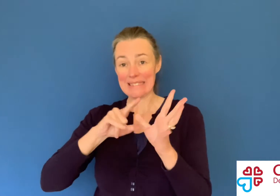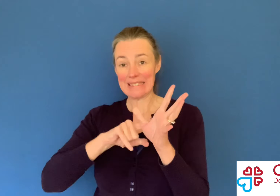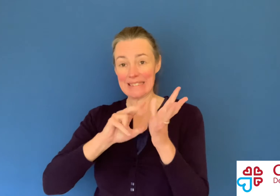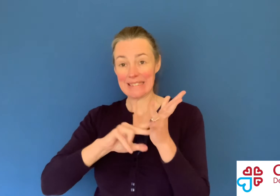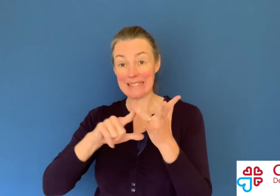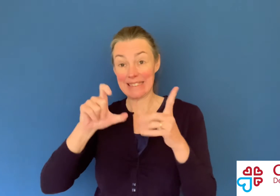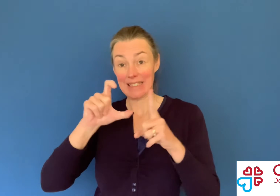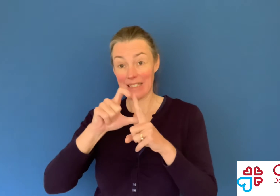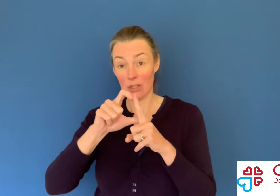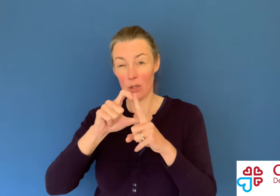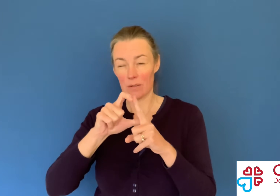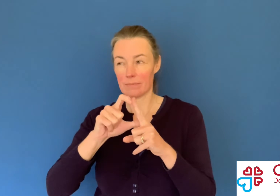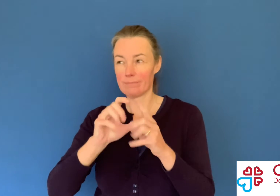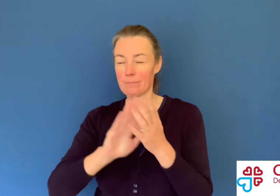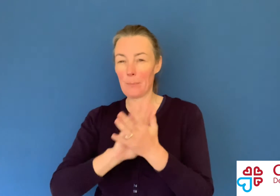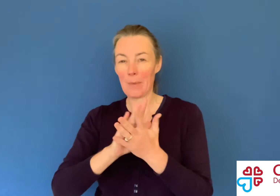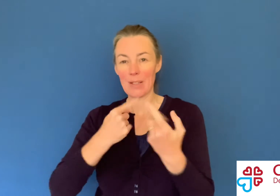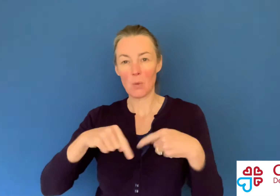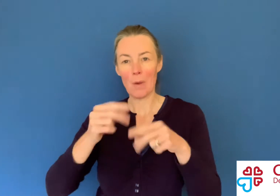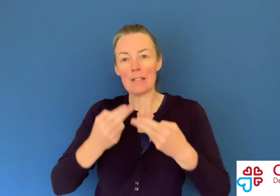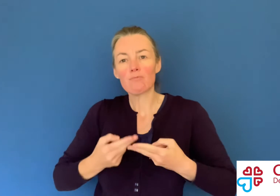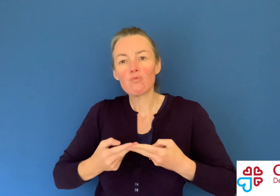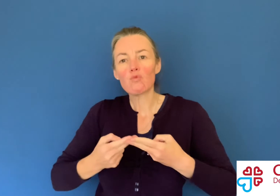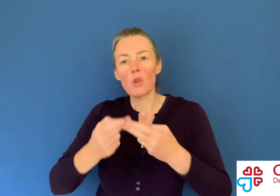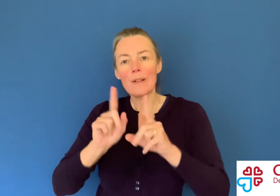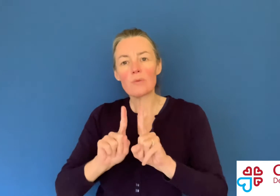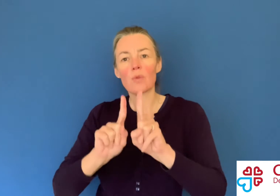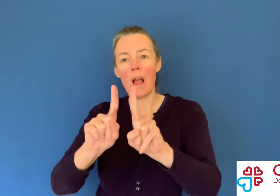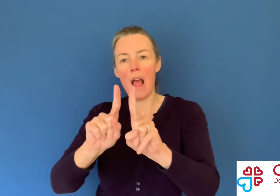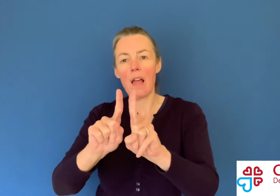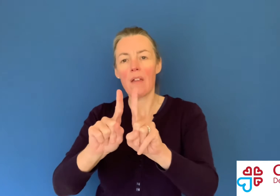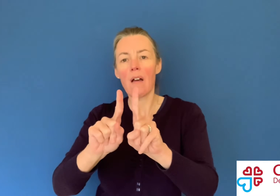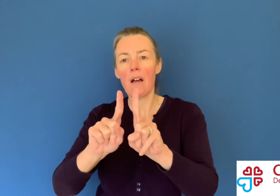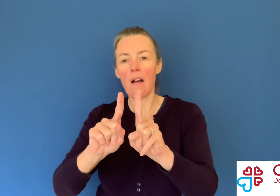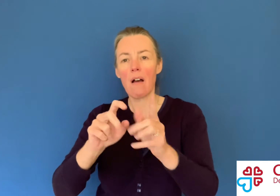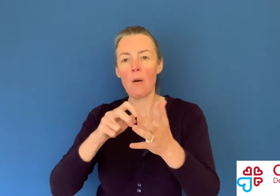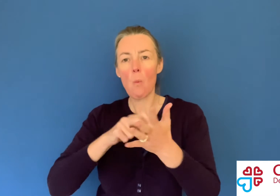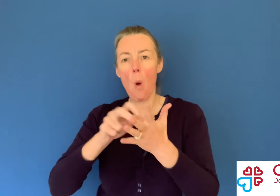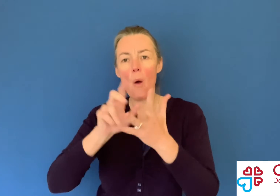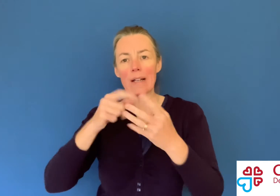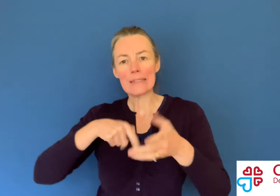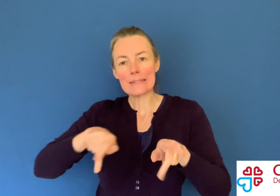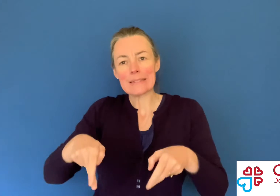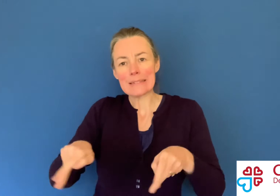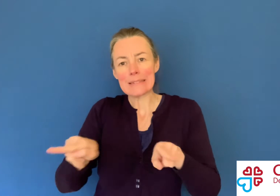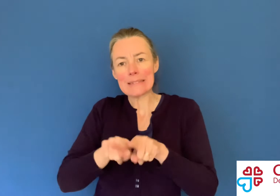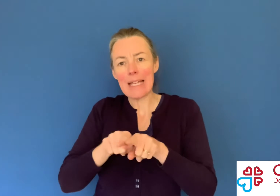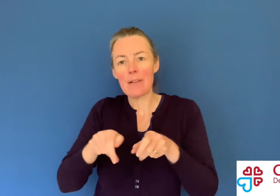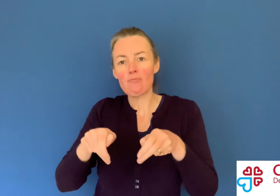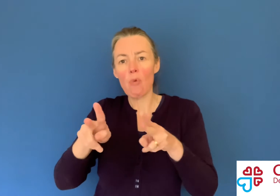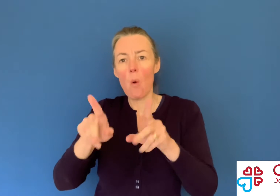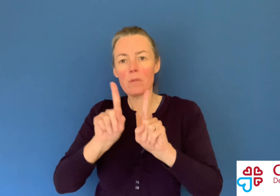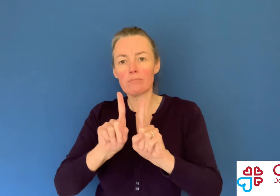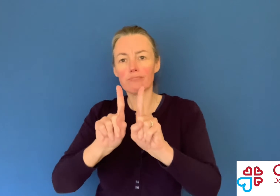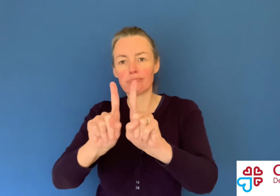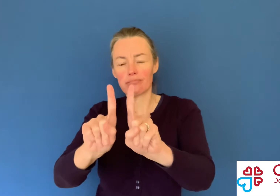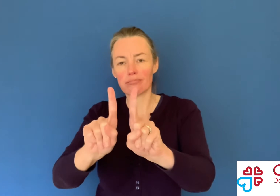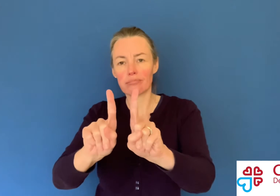So the synod. For us, it means we are journeying together, walking that same path, side by